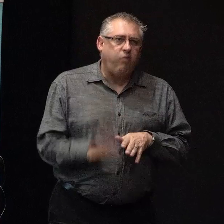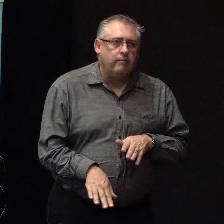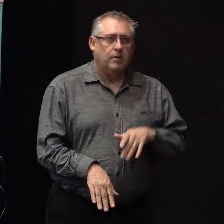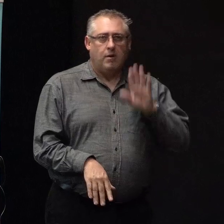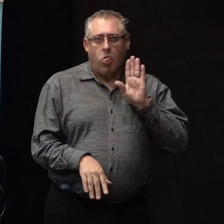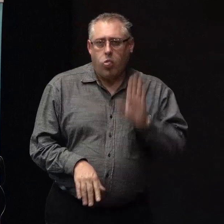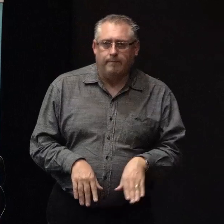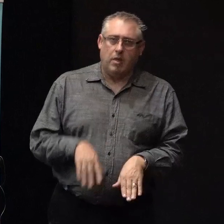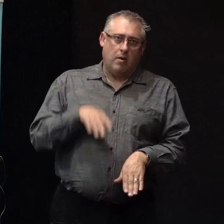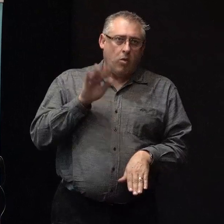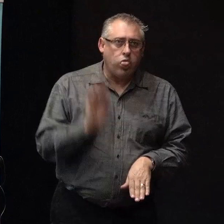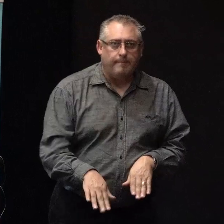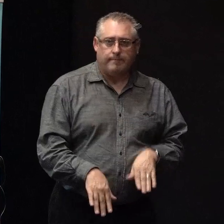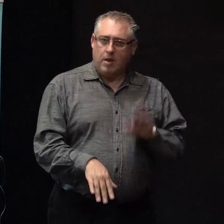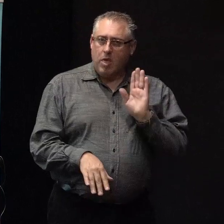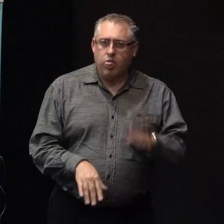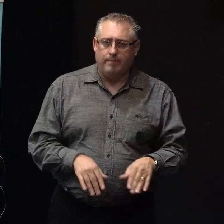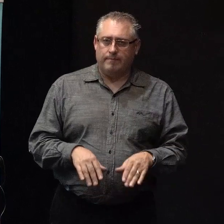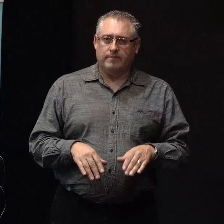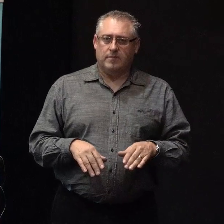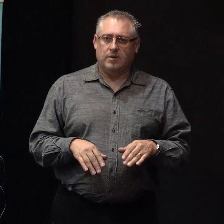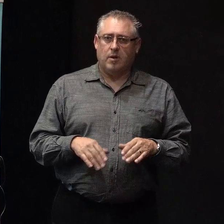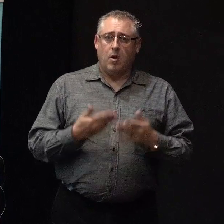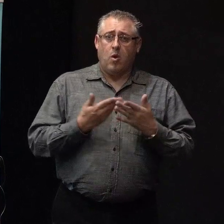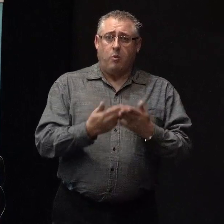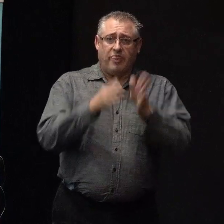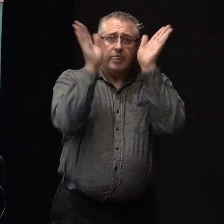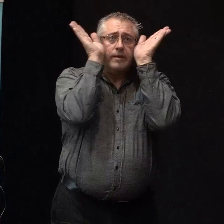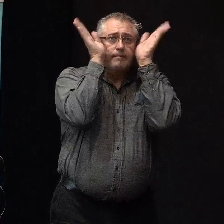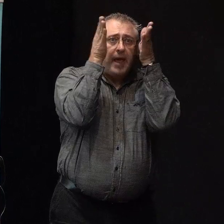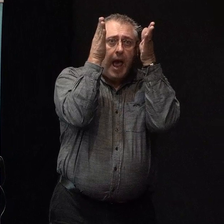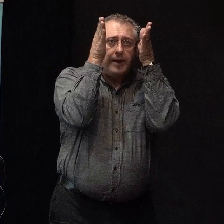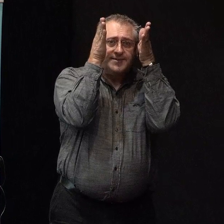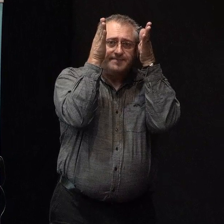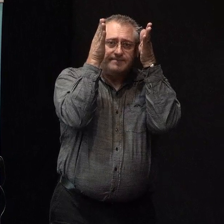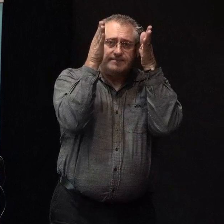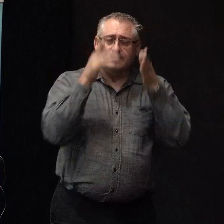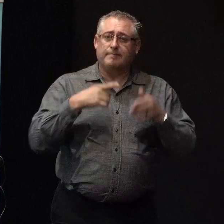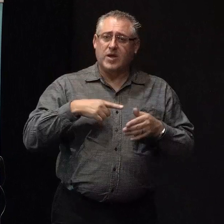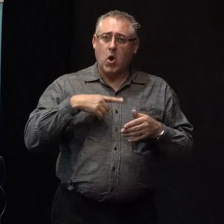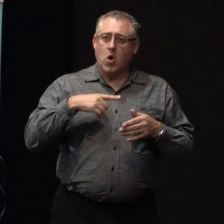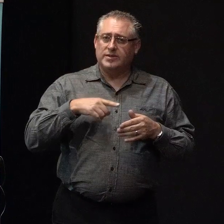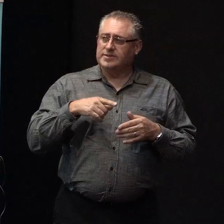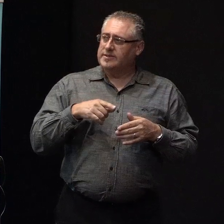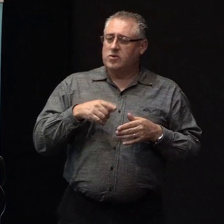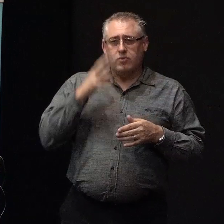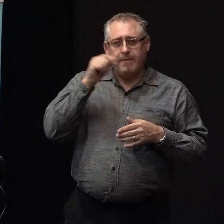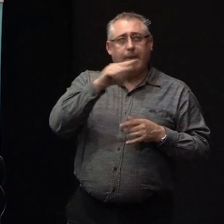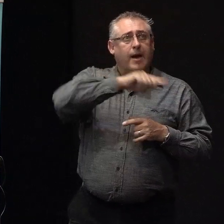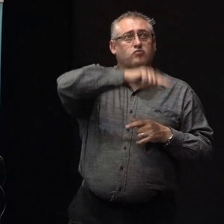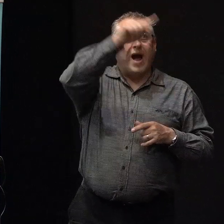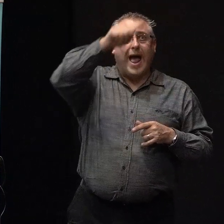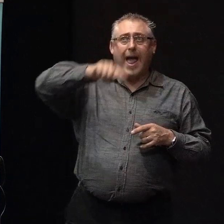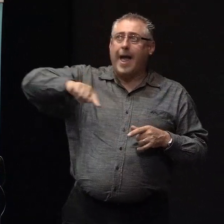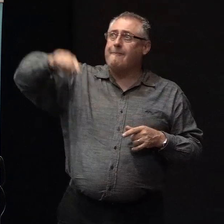So it's like wading through mud. And we say it's like wading through mud with blinkers on. Because in the honeymoon phase, if you remember that graph, you know, we were